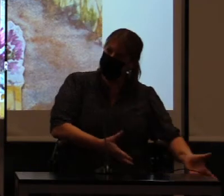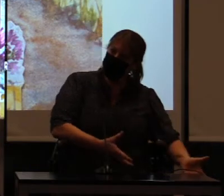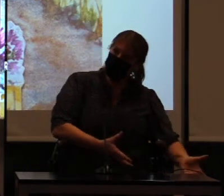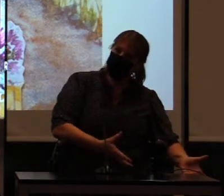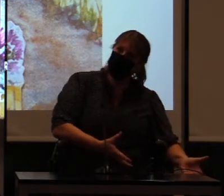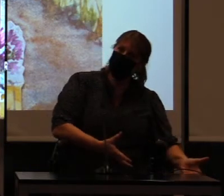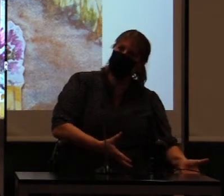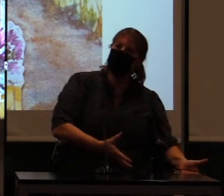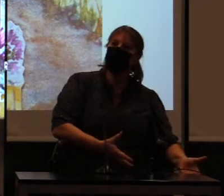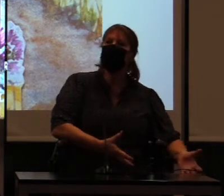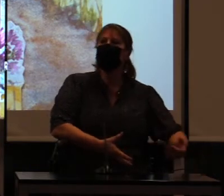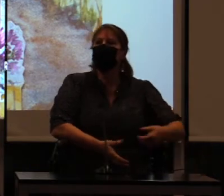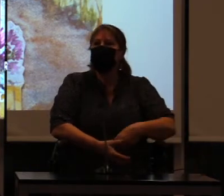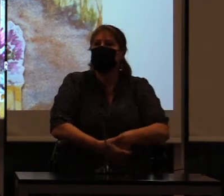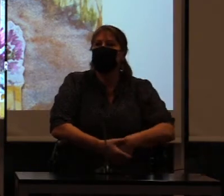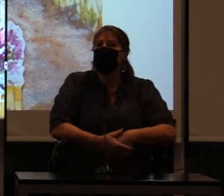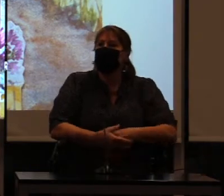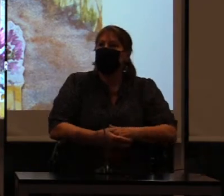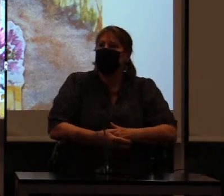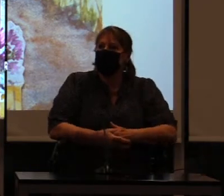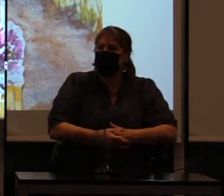I wrote for some of my paintings.